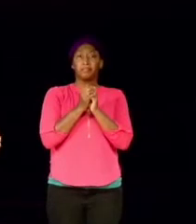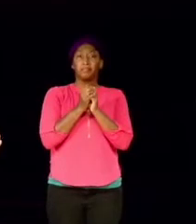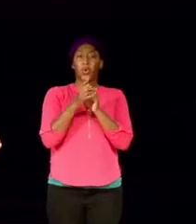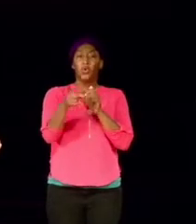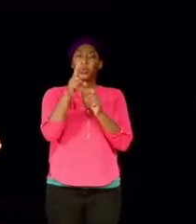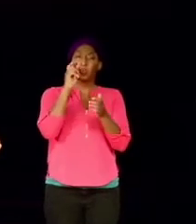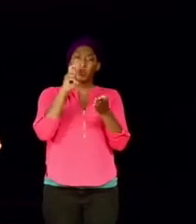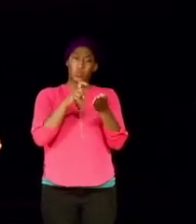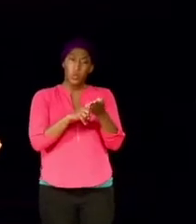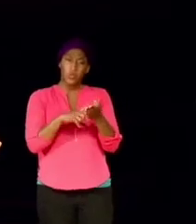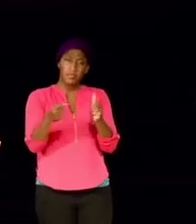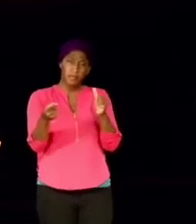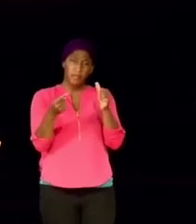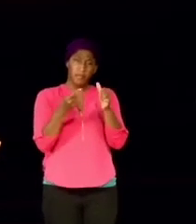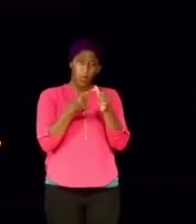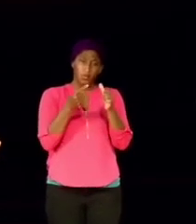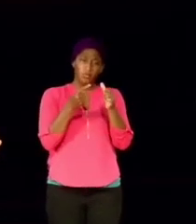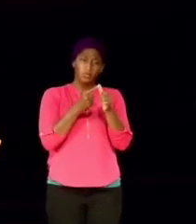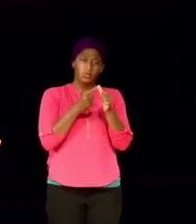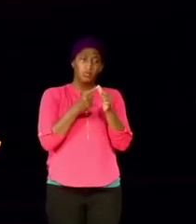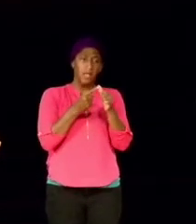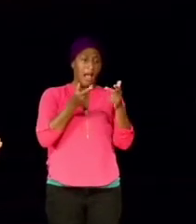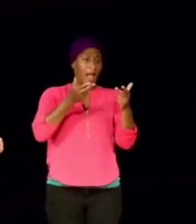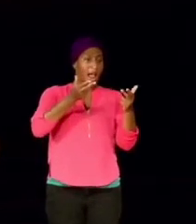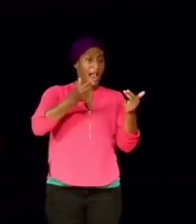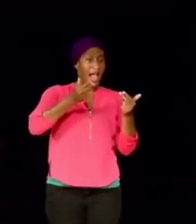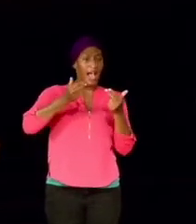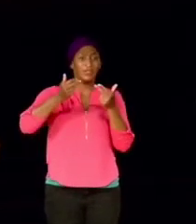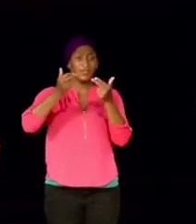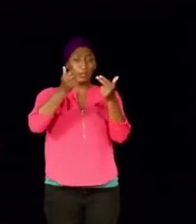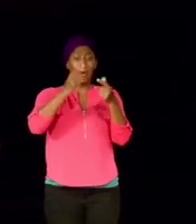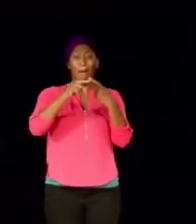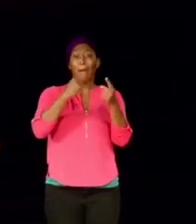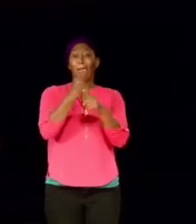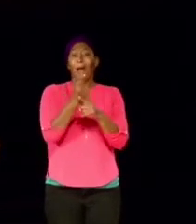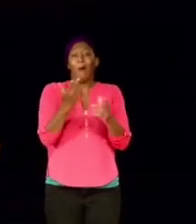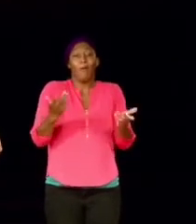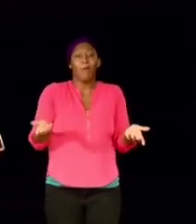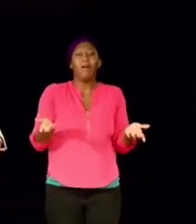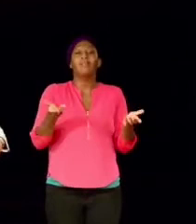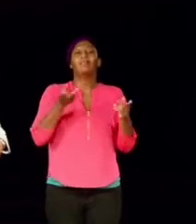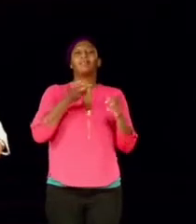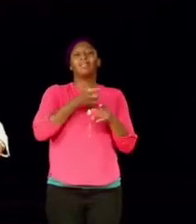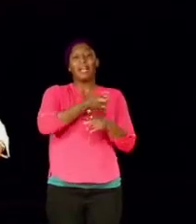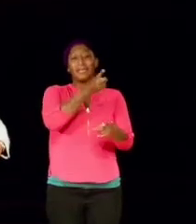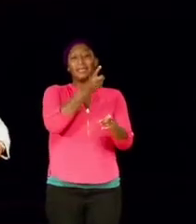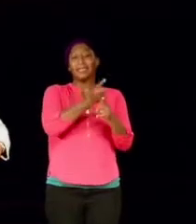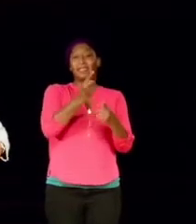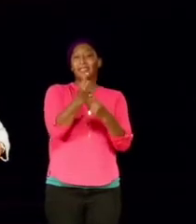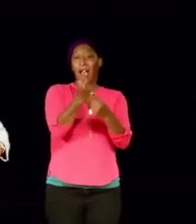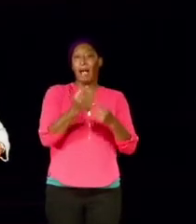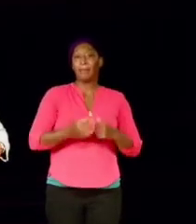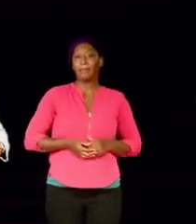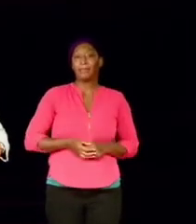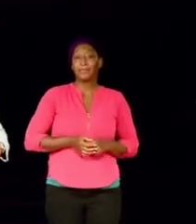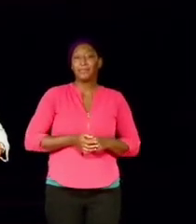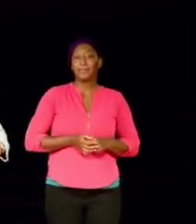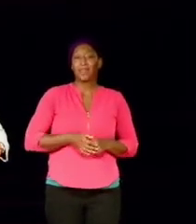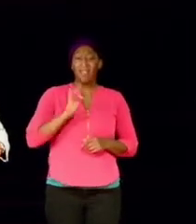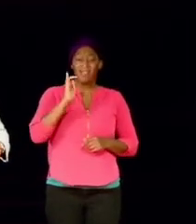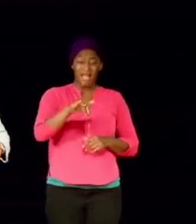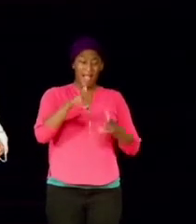the laughter in set time. The laughter in